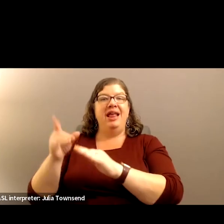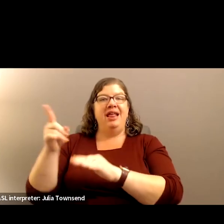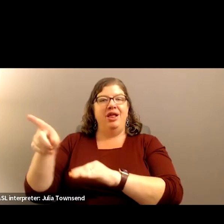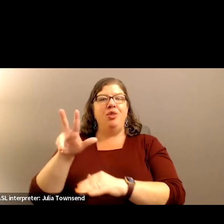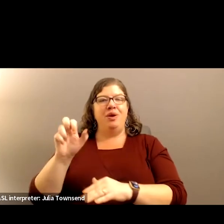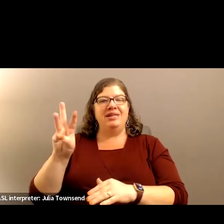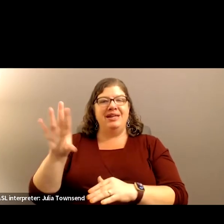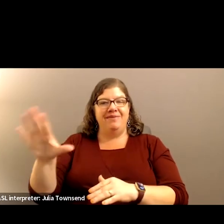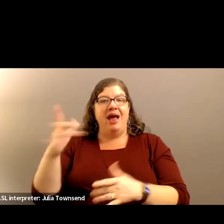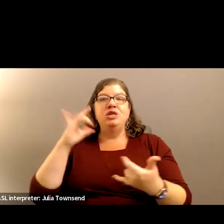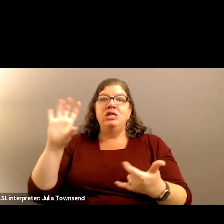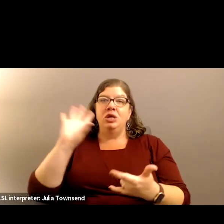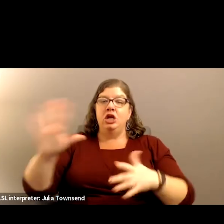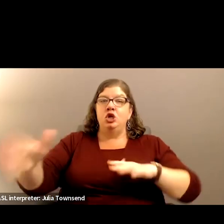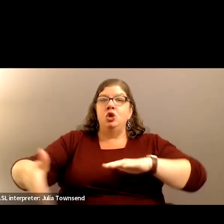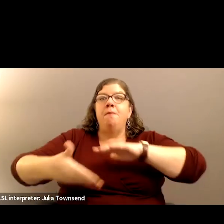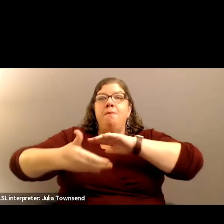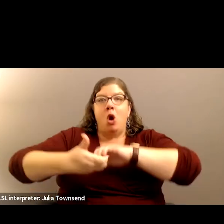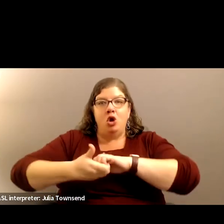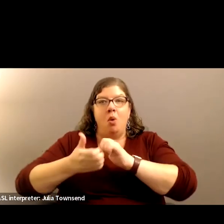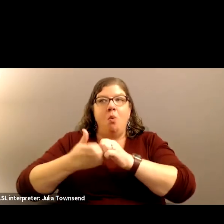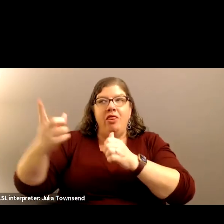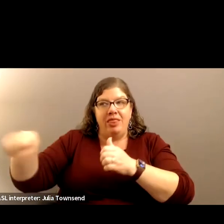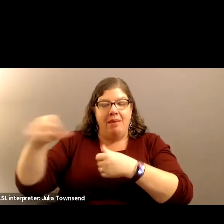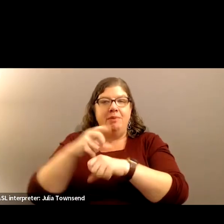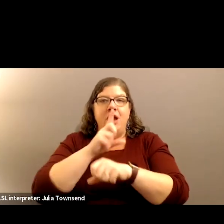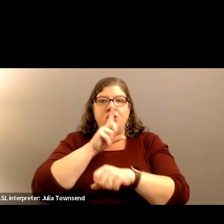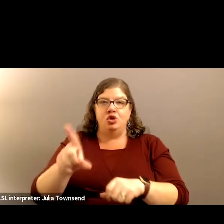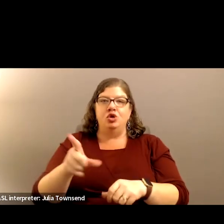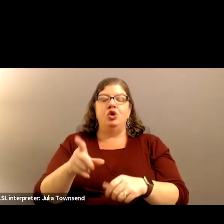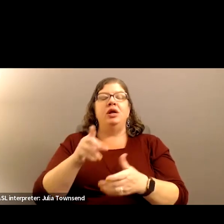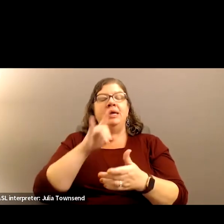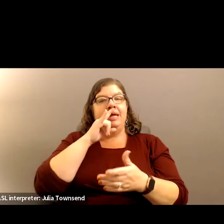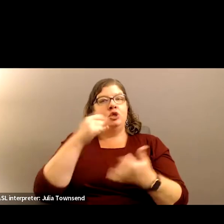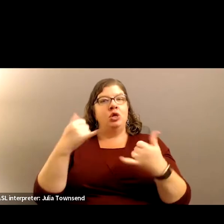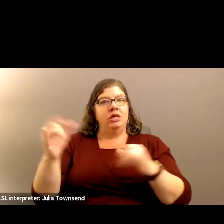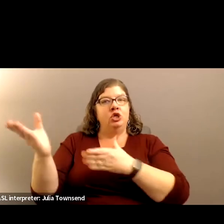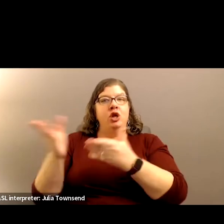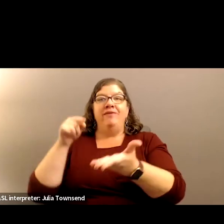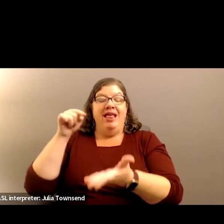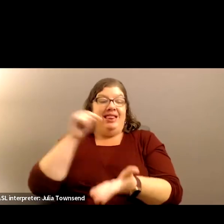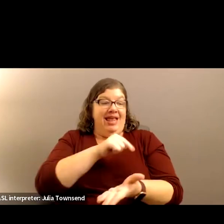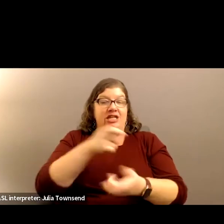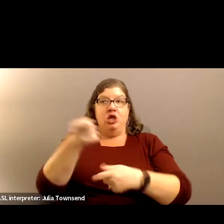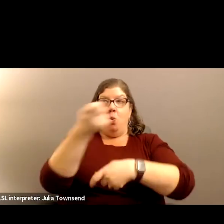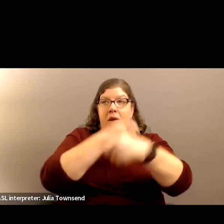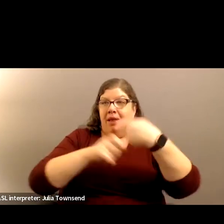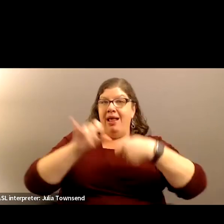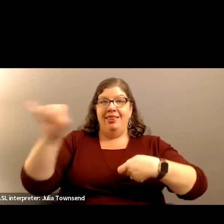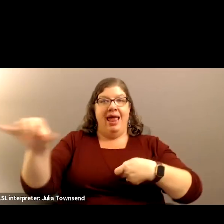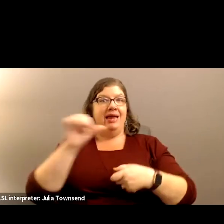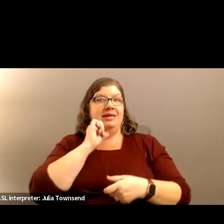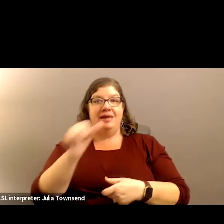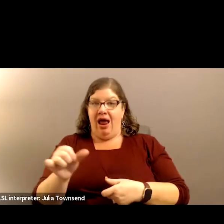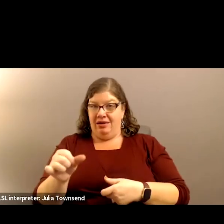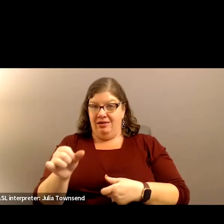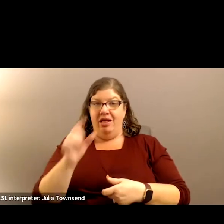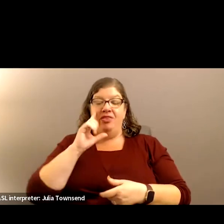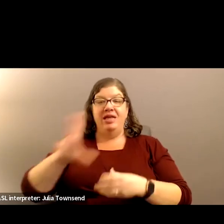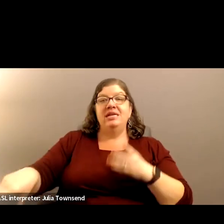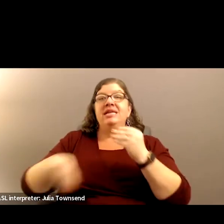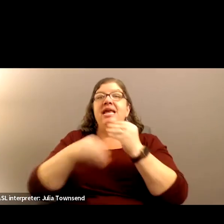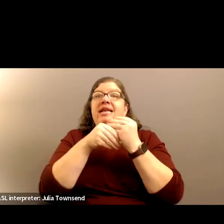So we still need to partner to ensure kids are served. And so this is not replacing our FSA supports. This is in addition to.